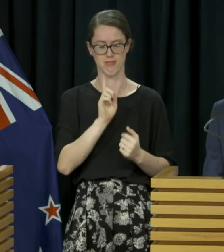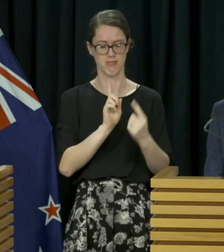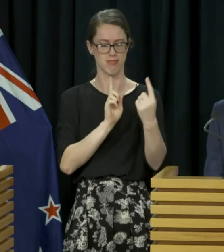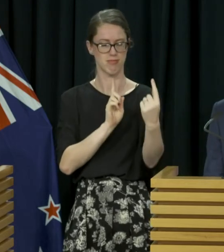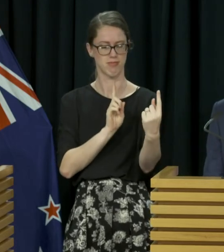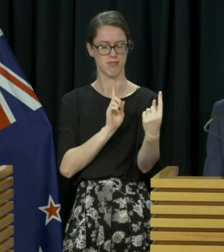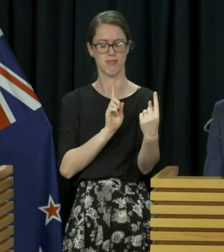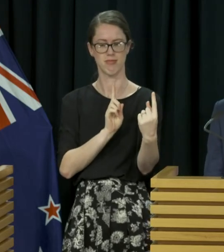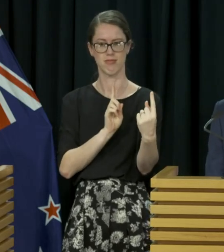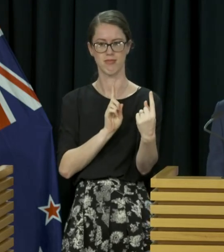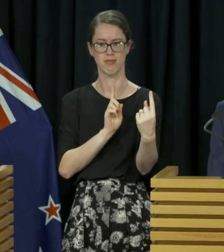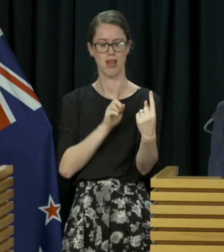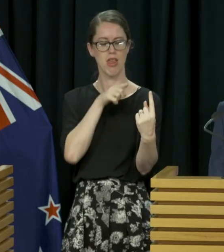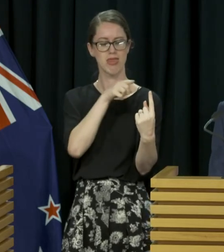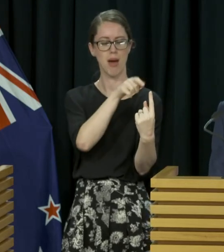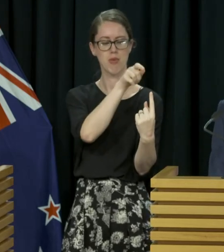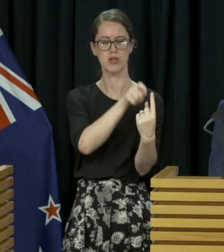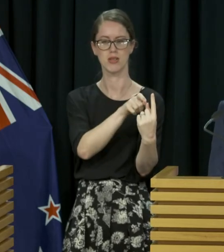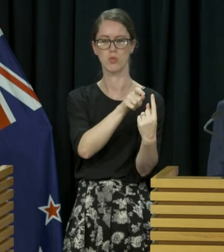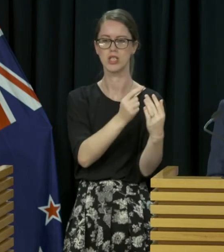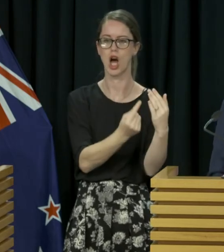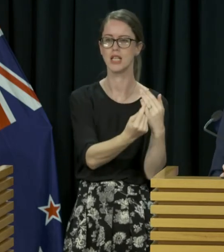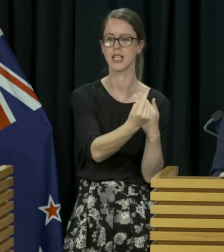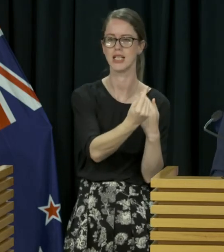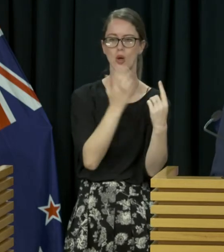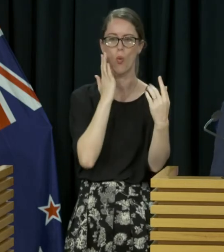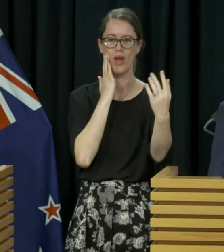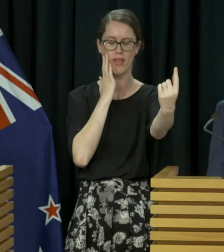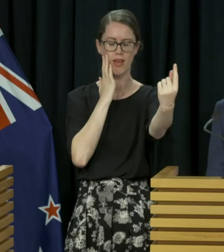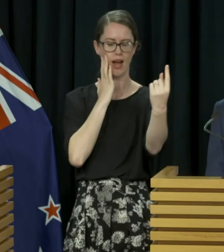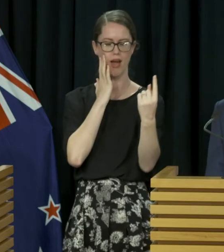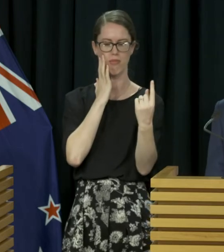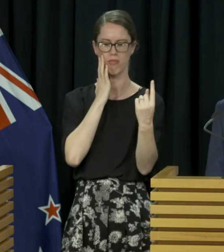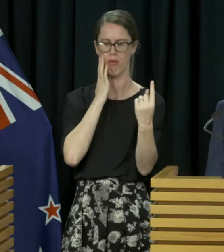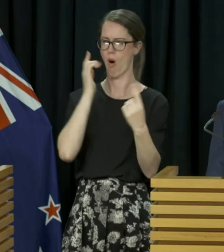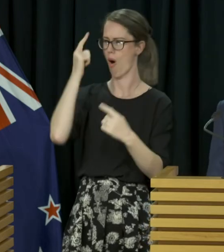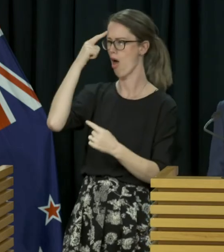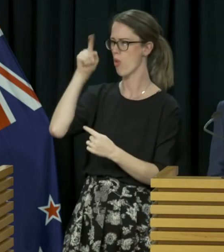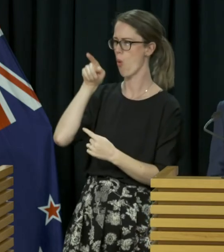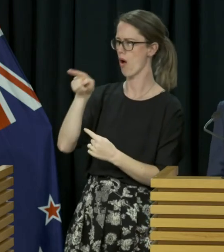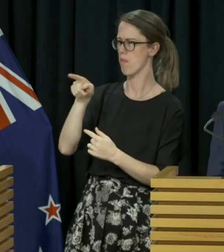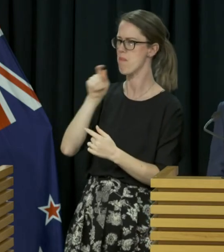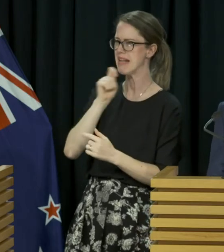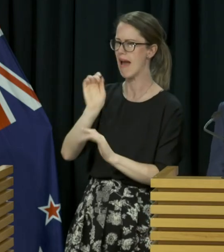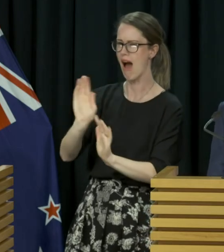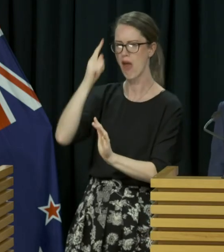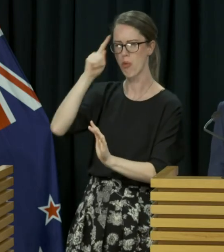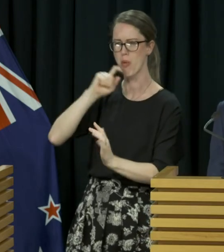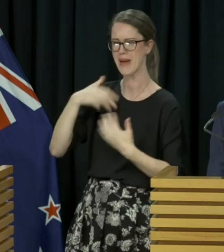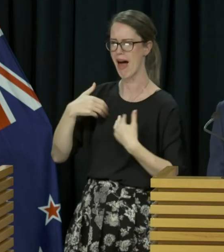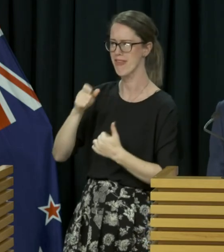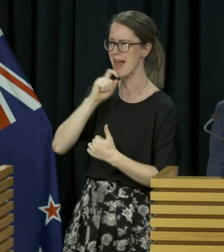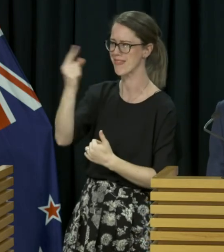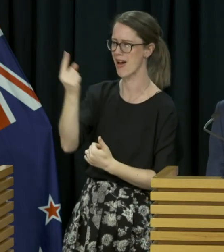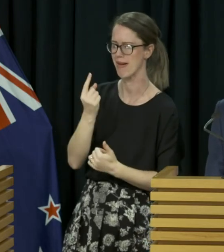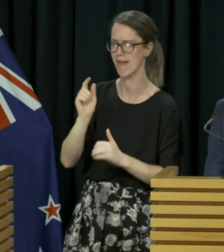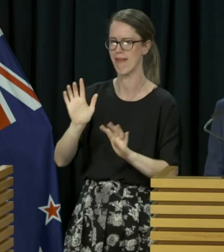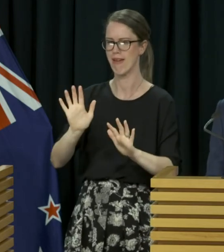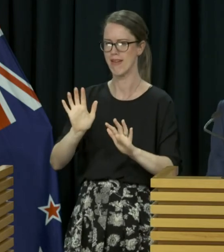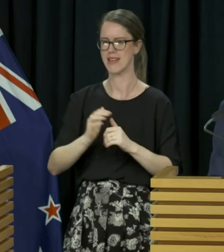that house was self-isolating and when they came to the door was expecting health officials to be there